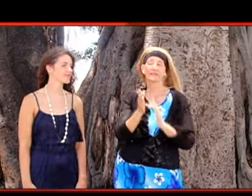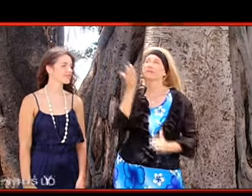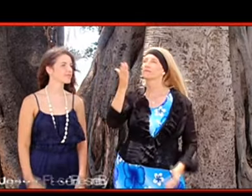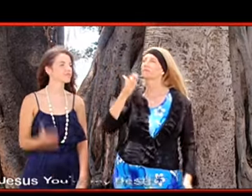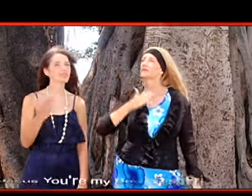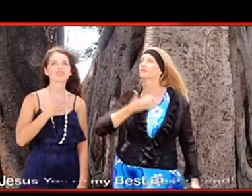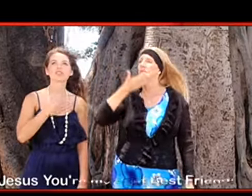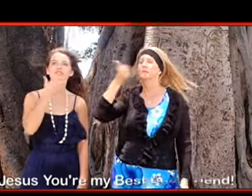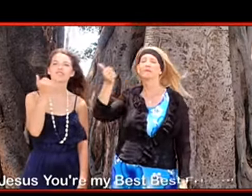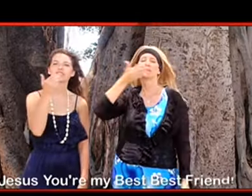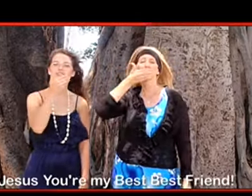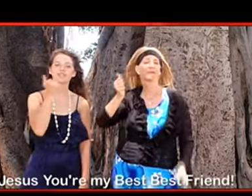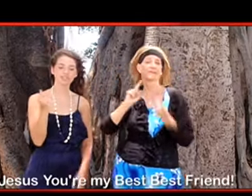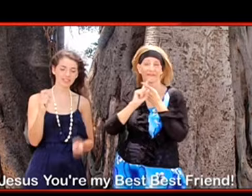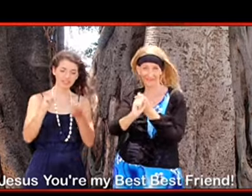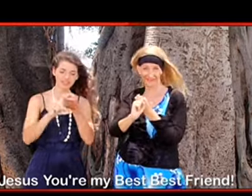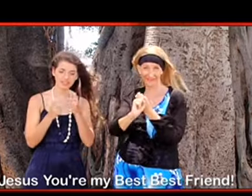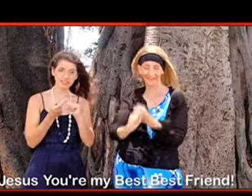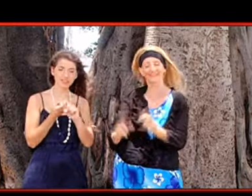Jesus, you're my best, best friend.